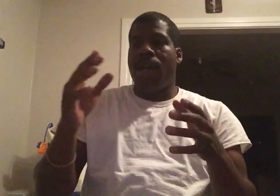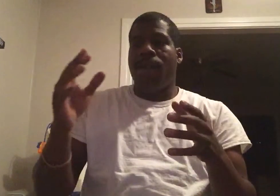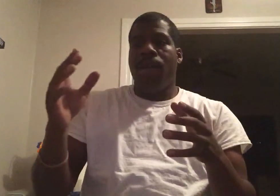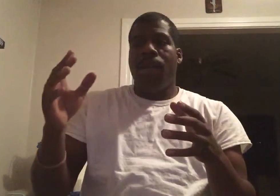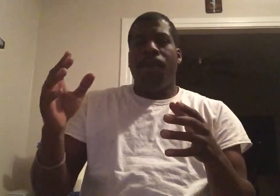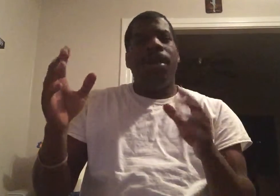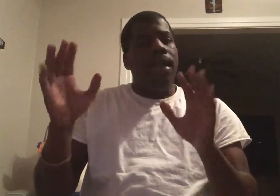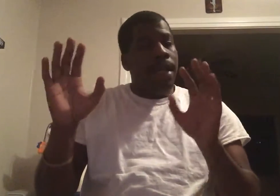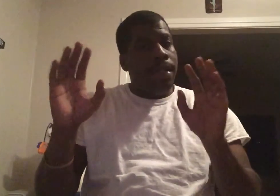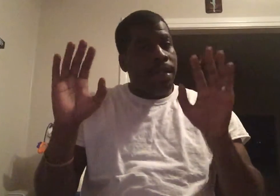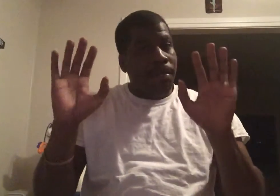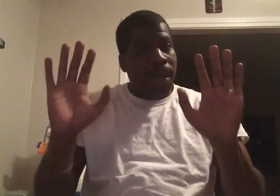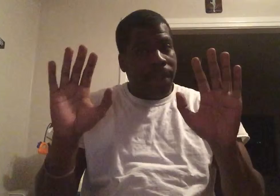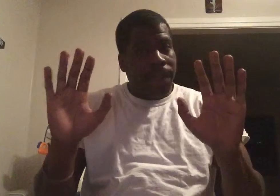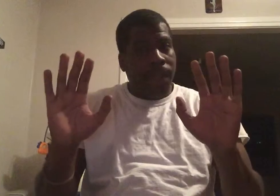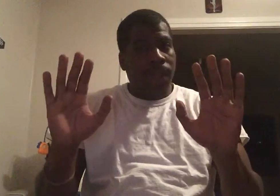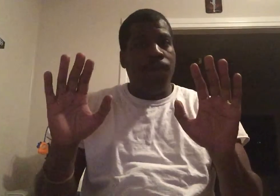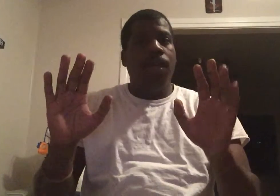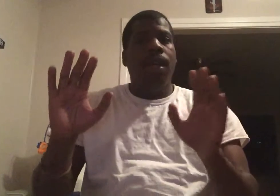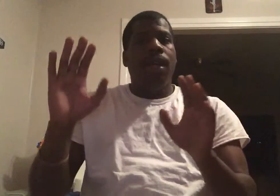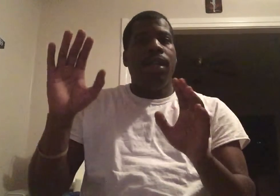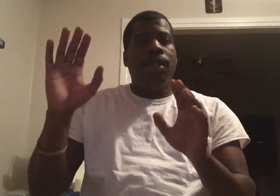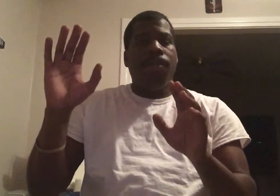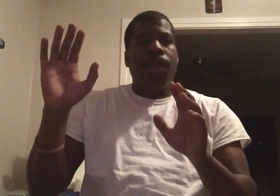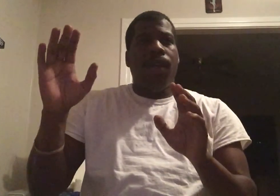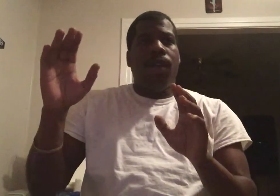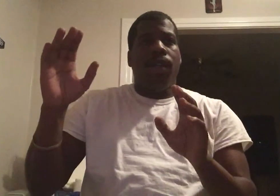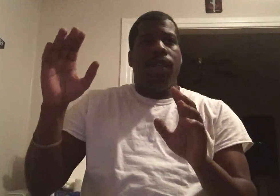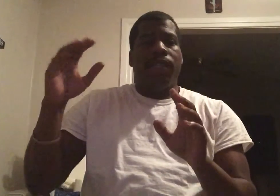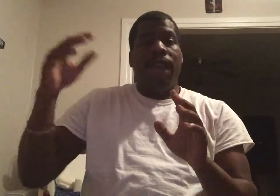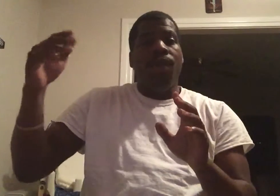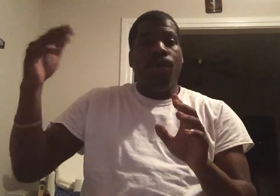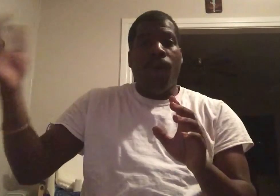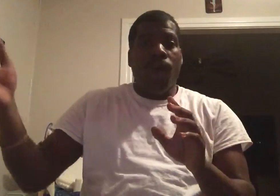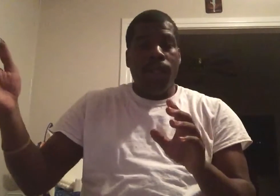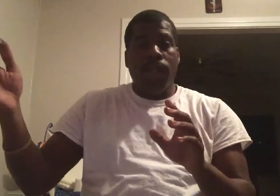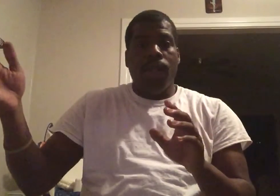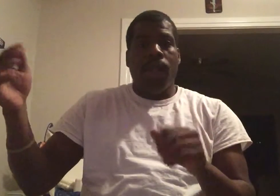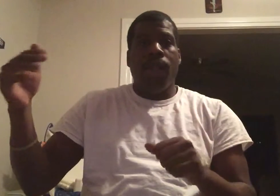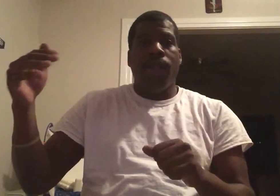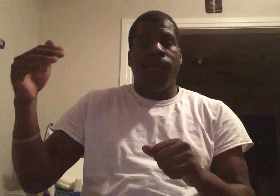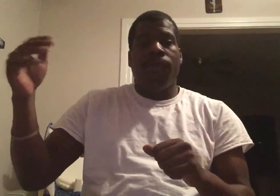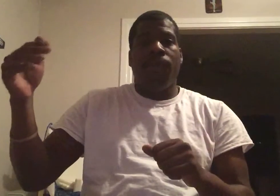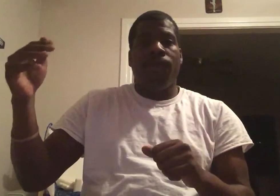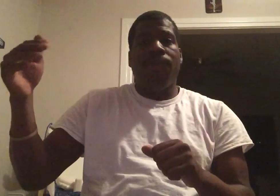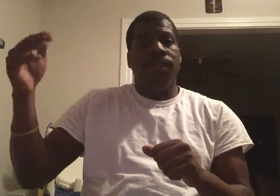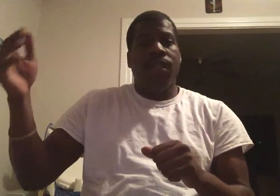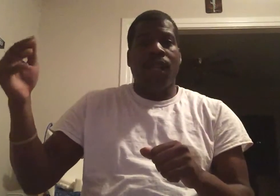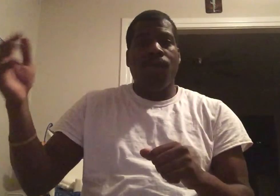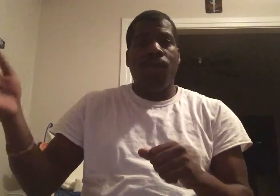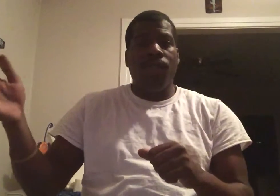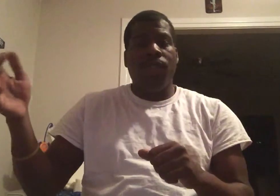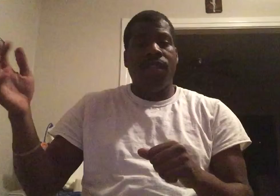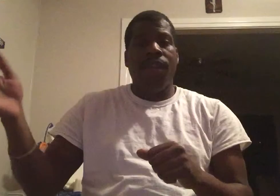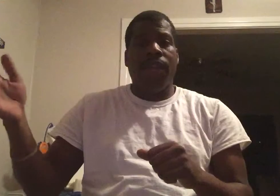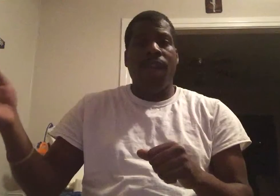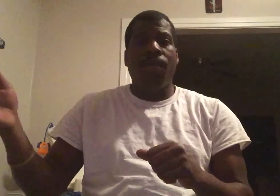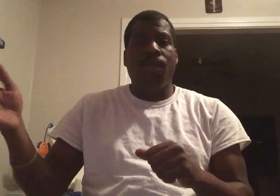got and this is my theory alone his His counterpart And in reference to dr. Wells his other counterpart